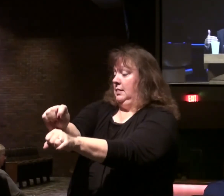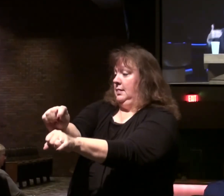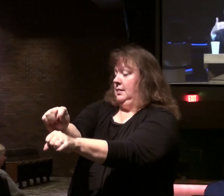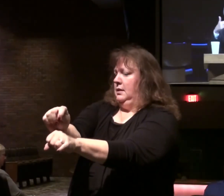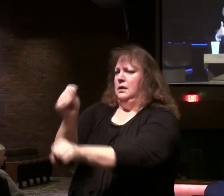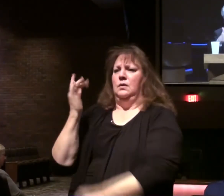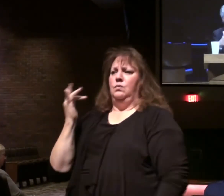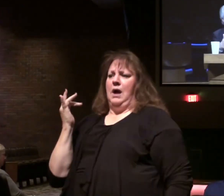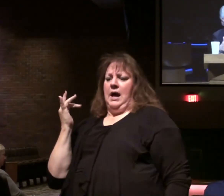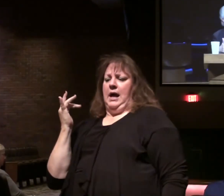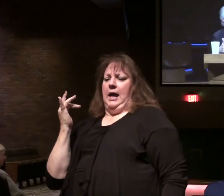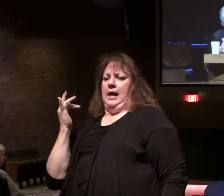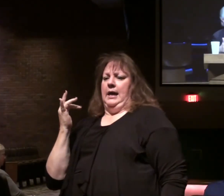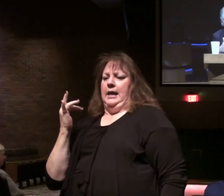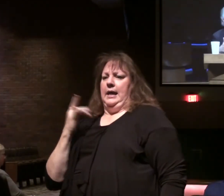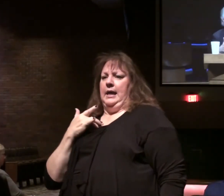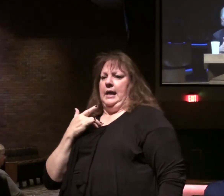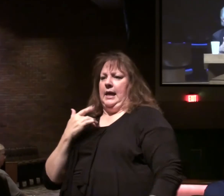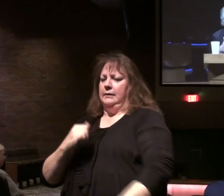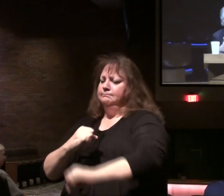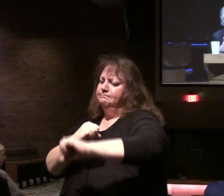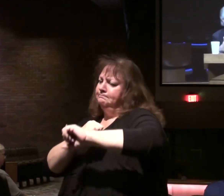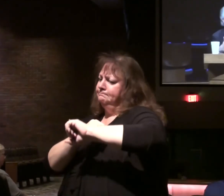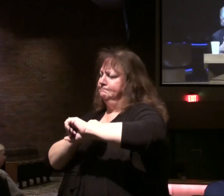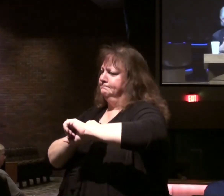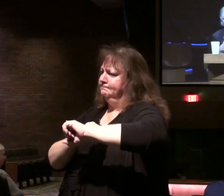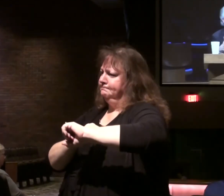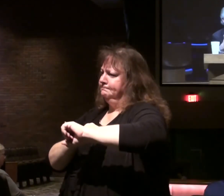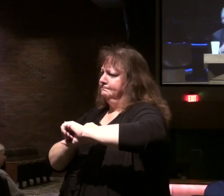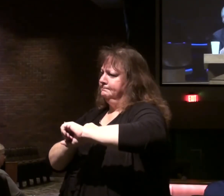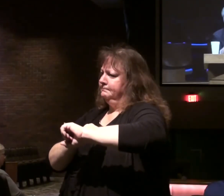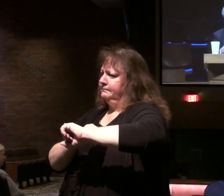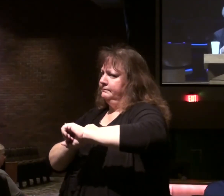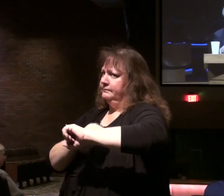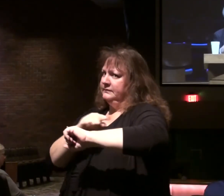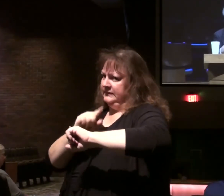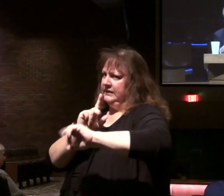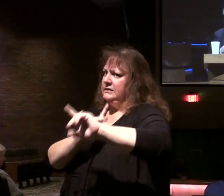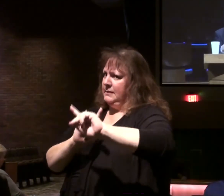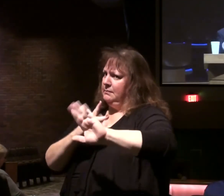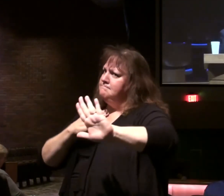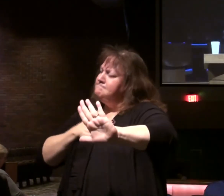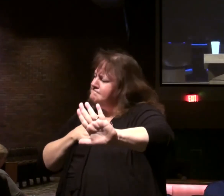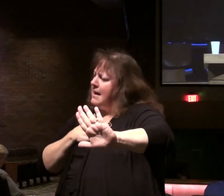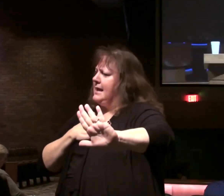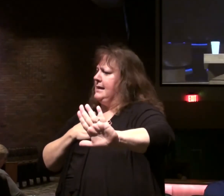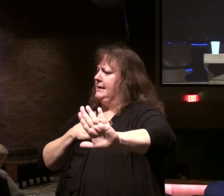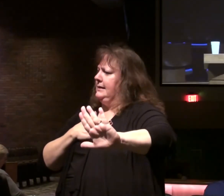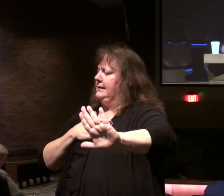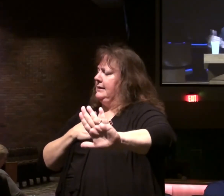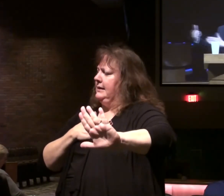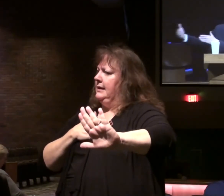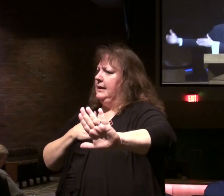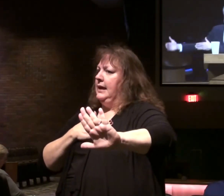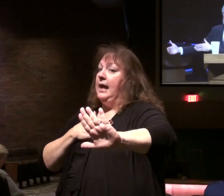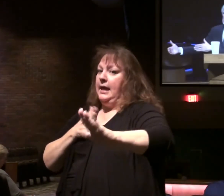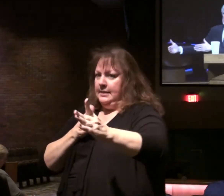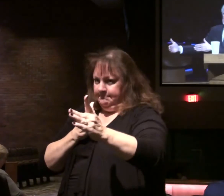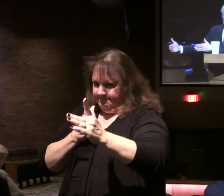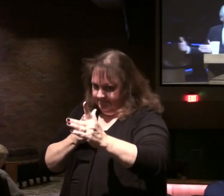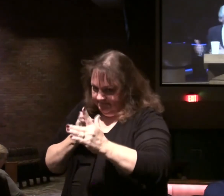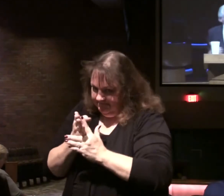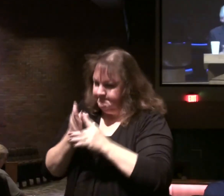Why? Because I'm going to protect this nation. And they will come through.